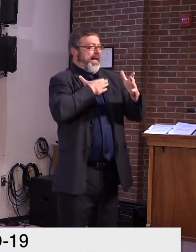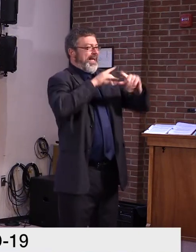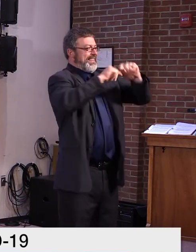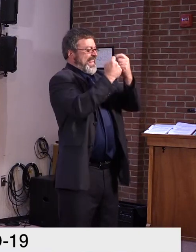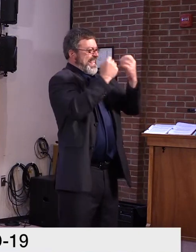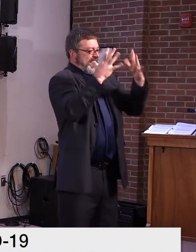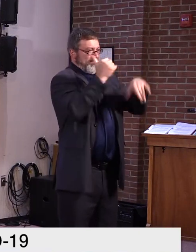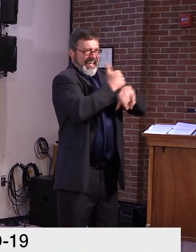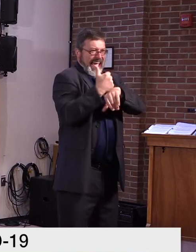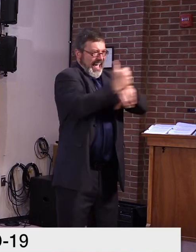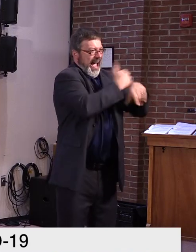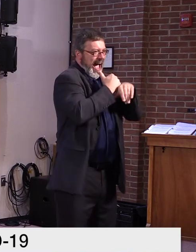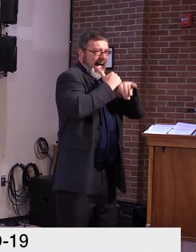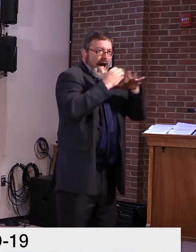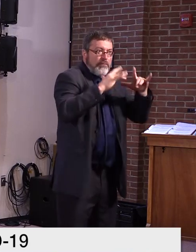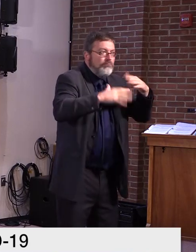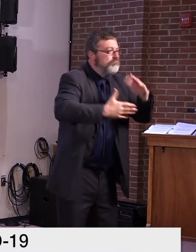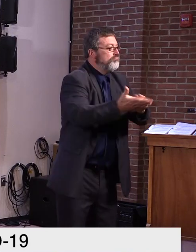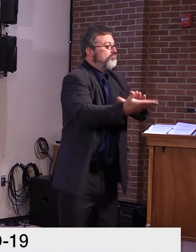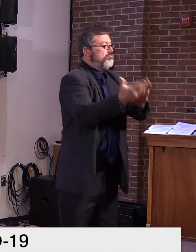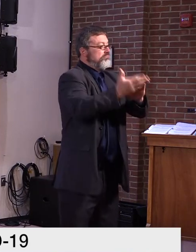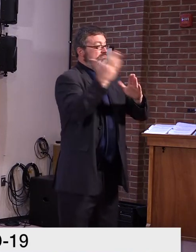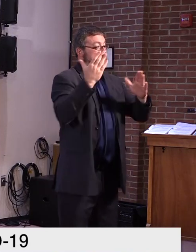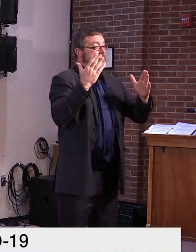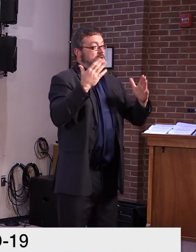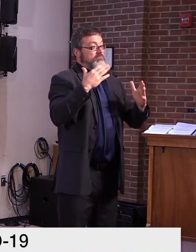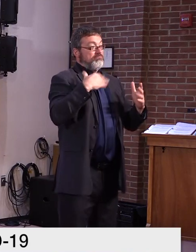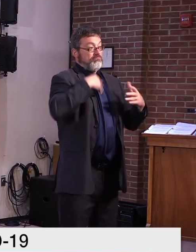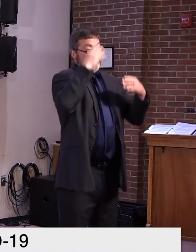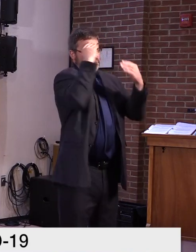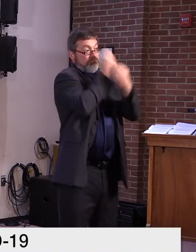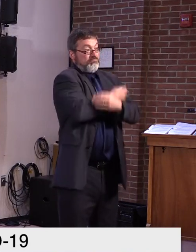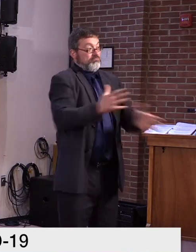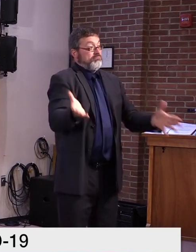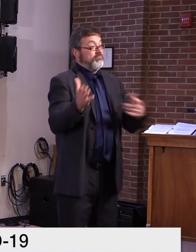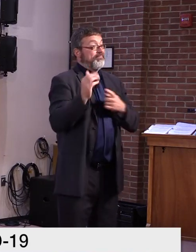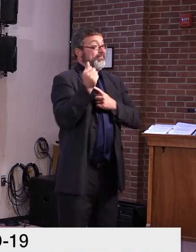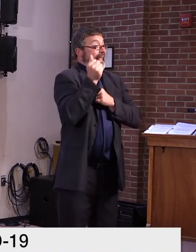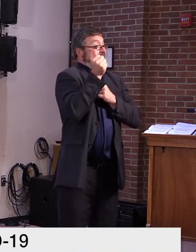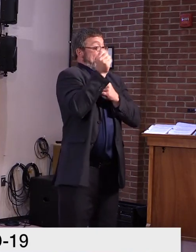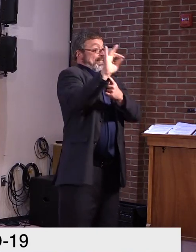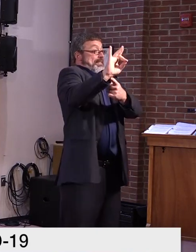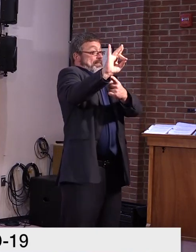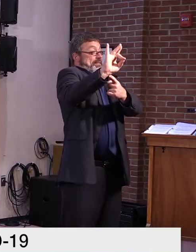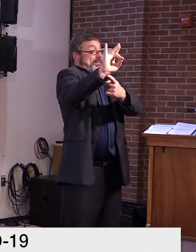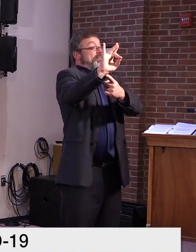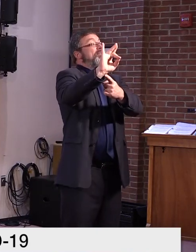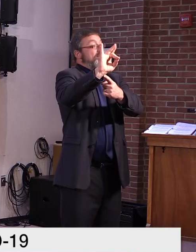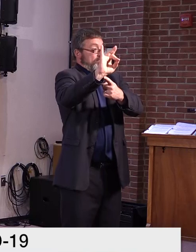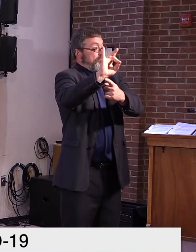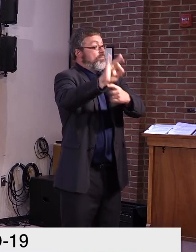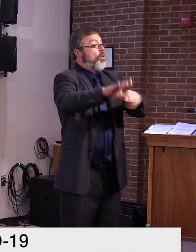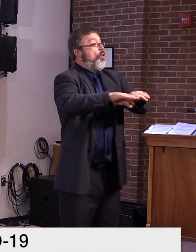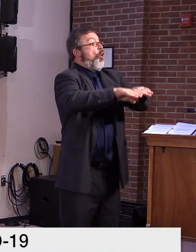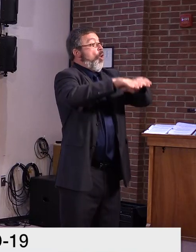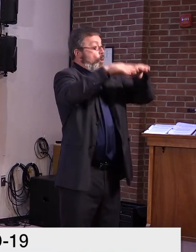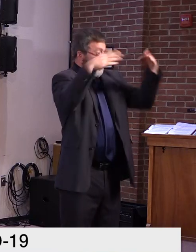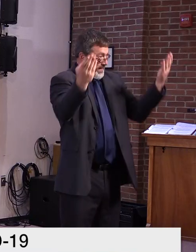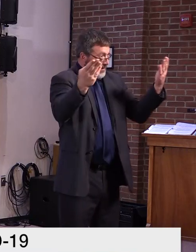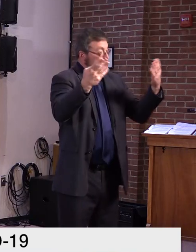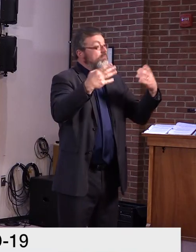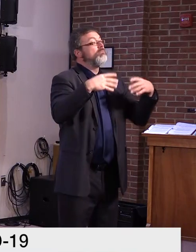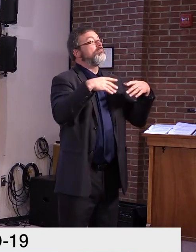you an update on the report, there are 18 school-age child care hubs have been confirmed and will provide child care at 64